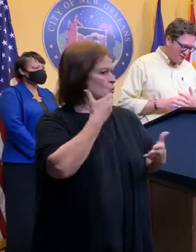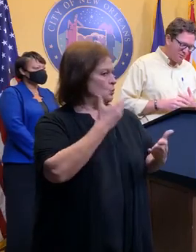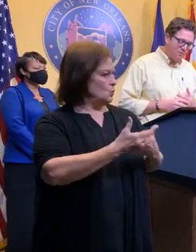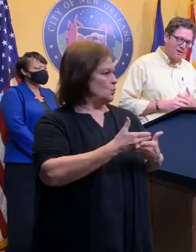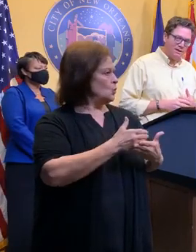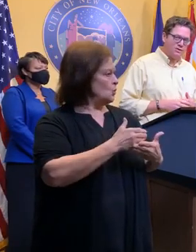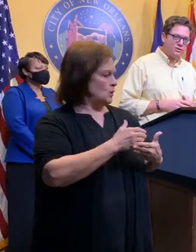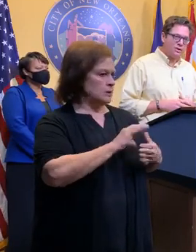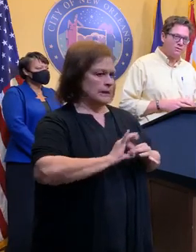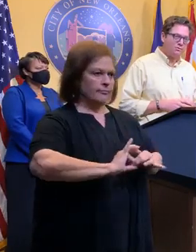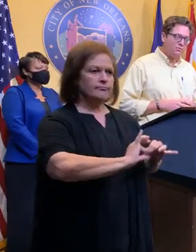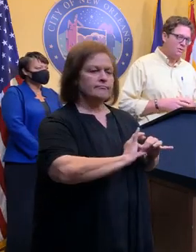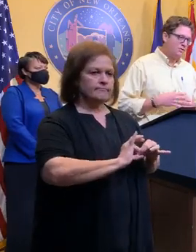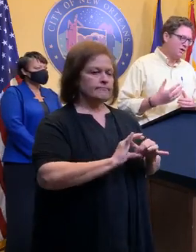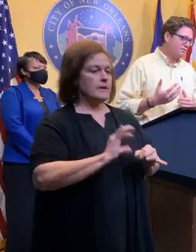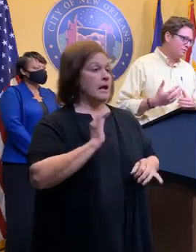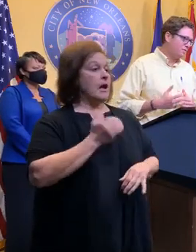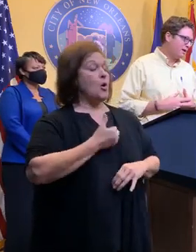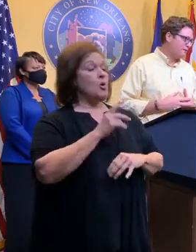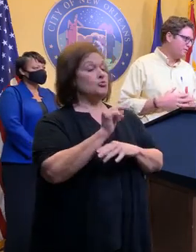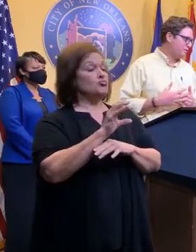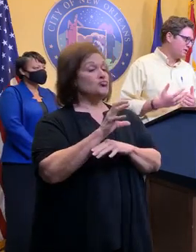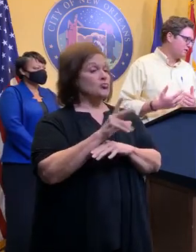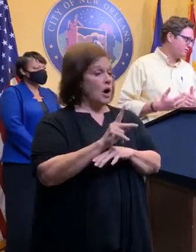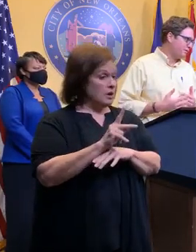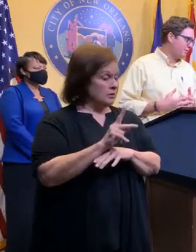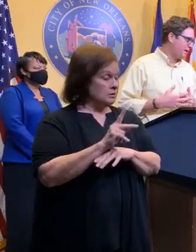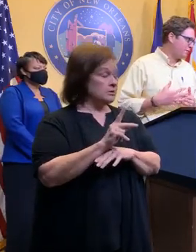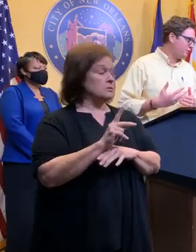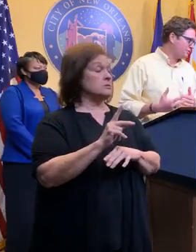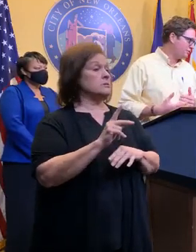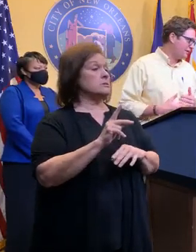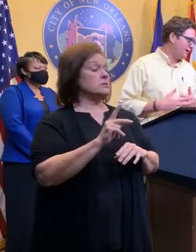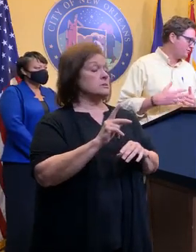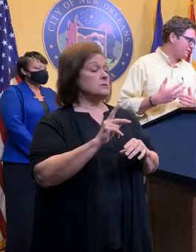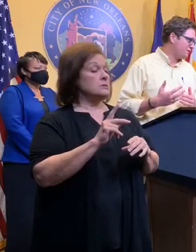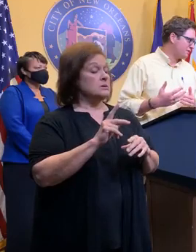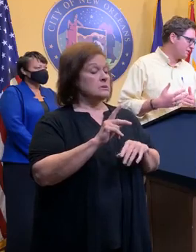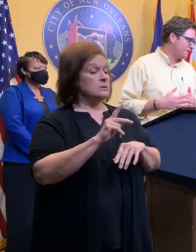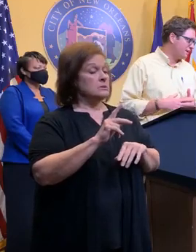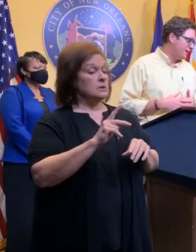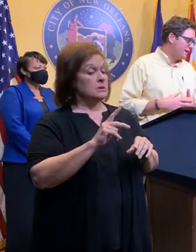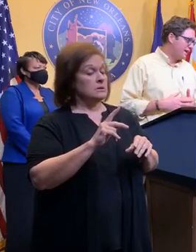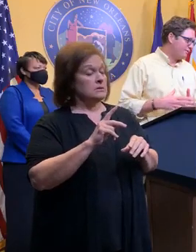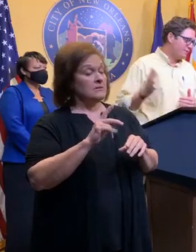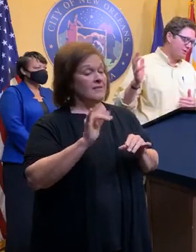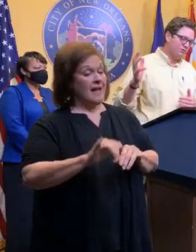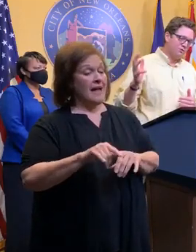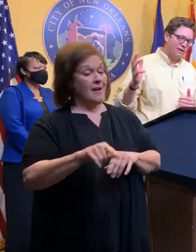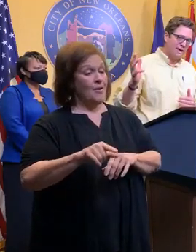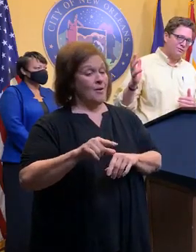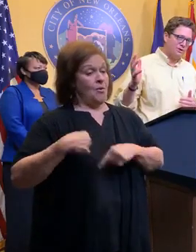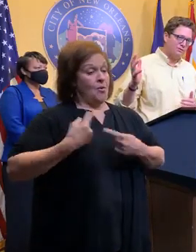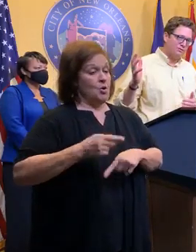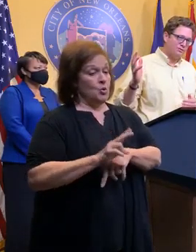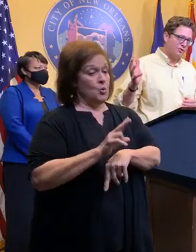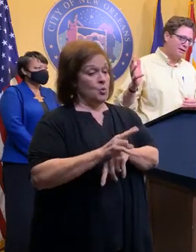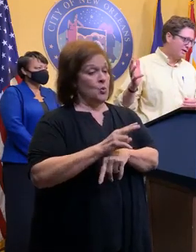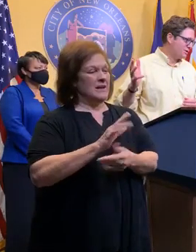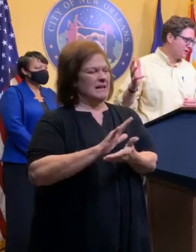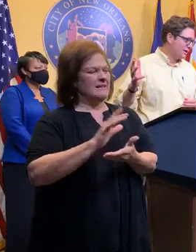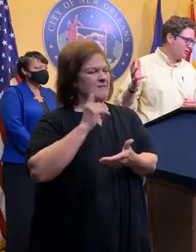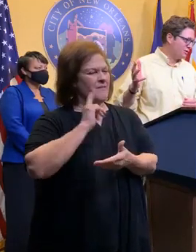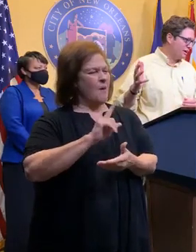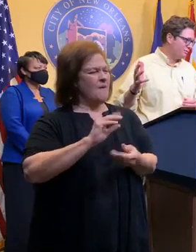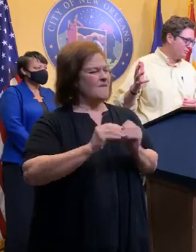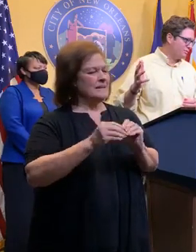All DPW maintenance trucks, most often we have folks out there blowing potholes, using asphalt, et cetera. Everybody is doing catch basins